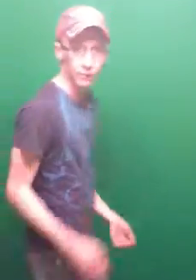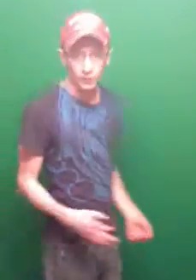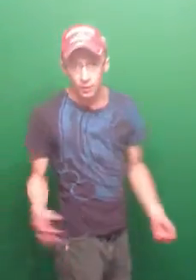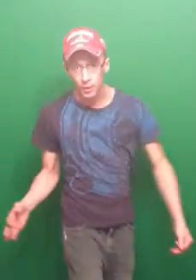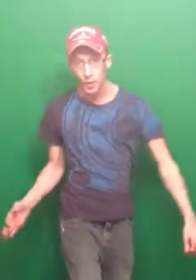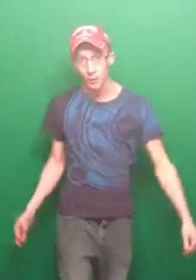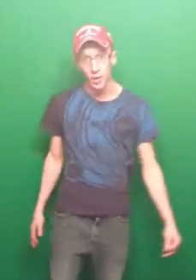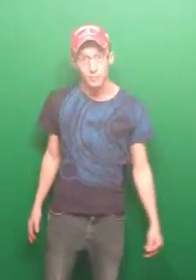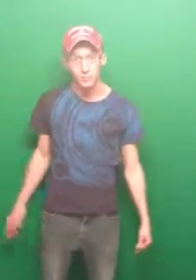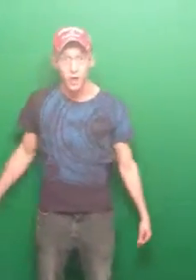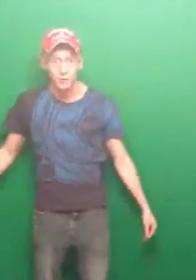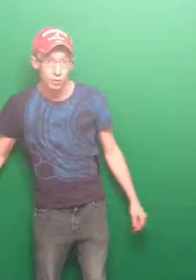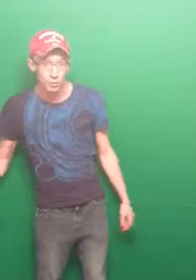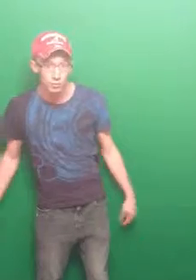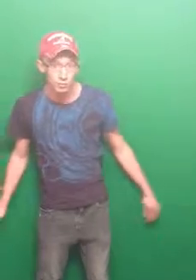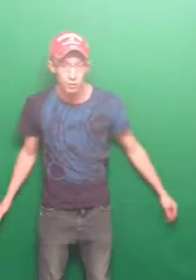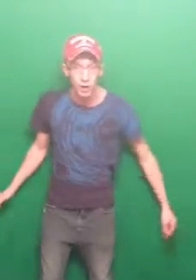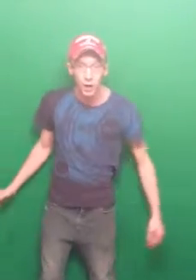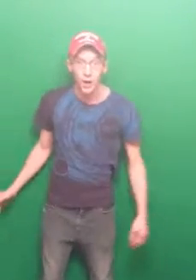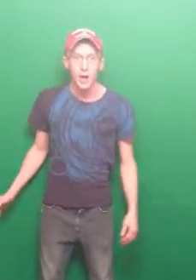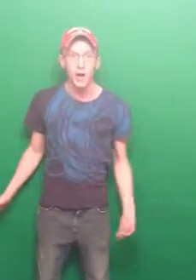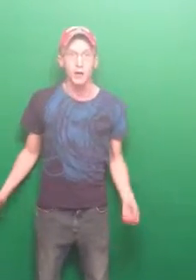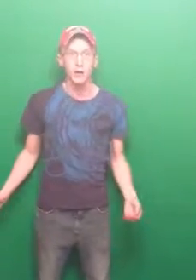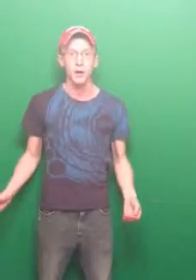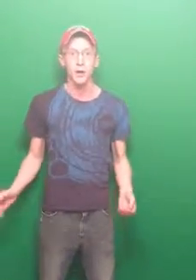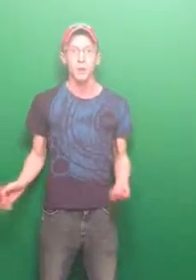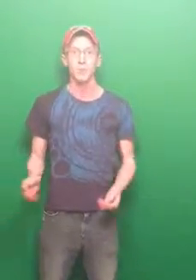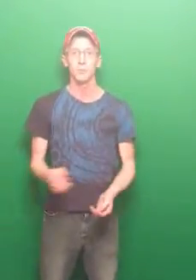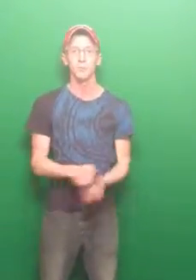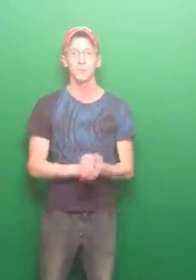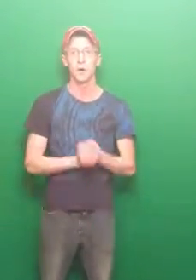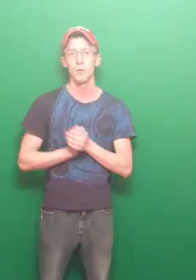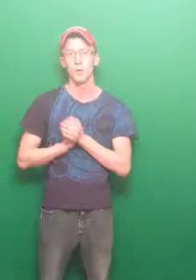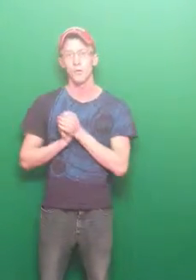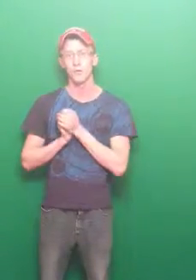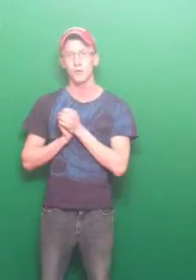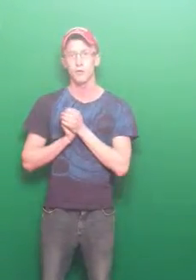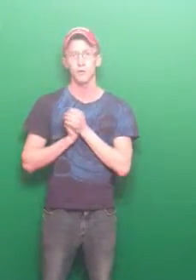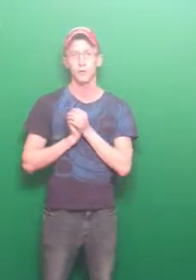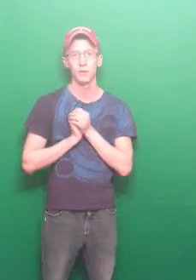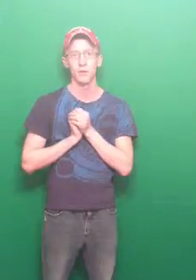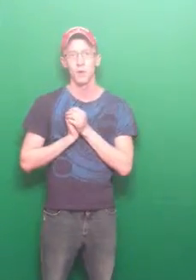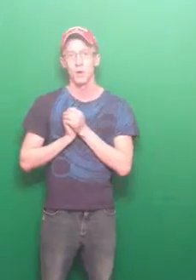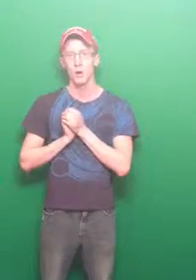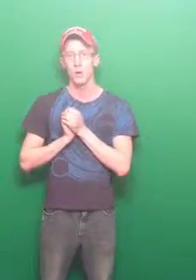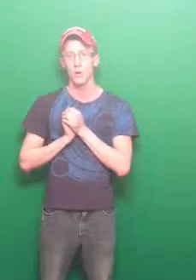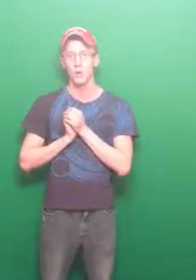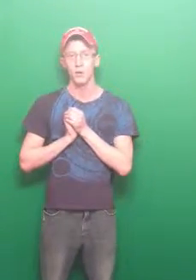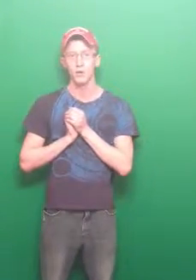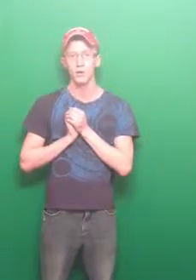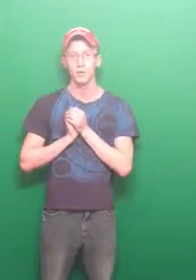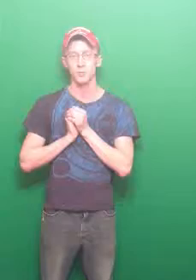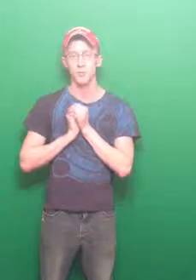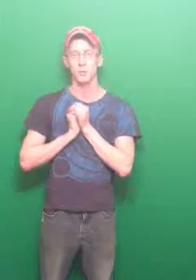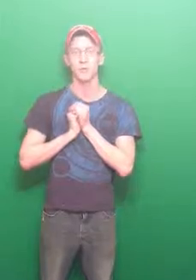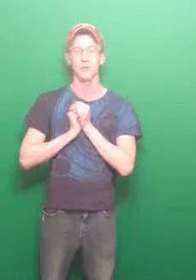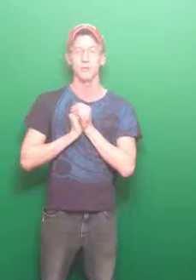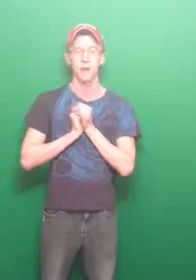if you can see me here, my name is Ryan Jones, and although this is one of the first blog posts I'm putting